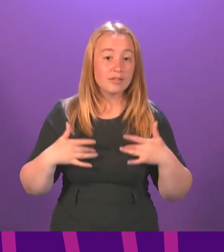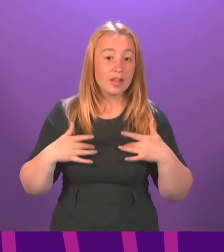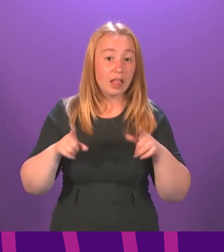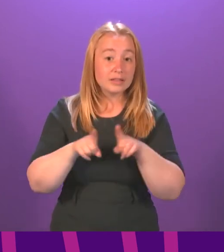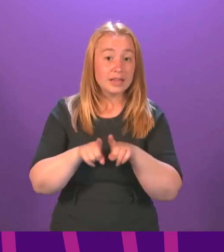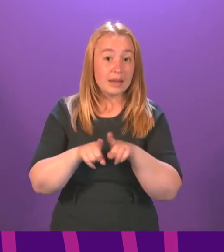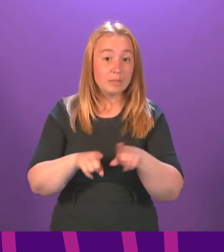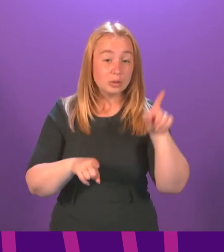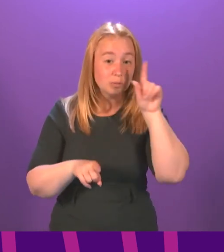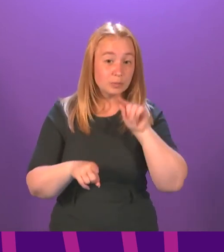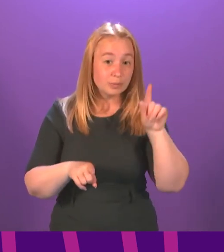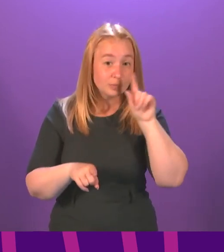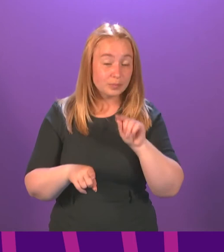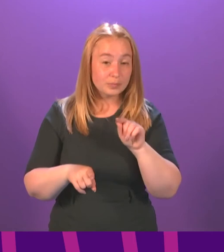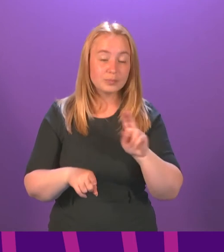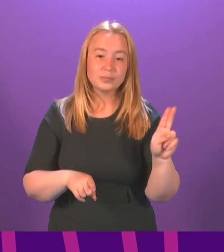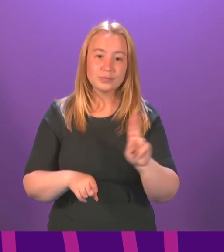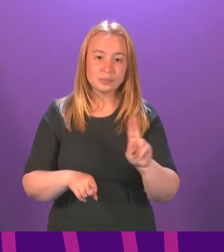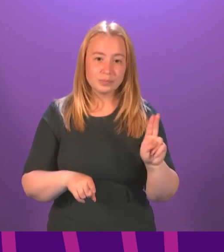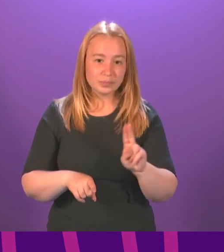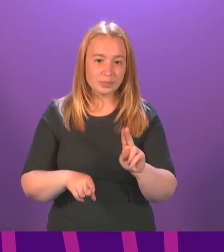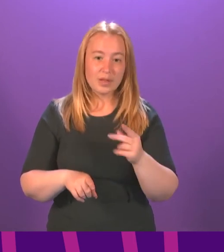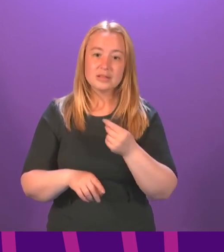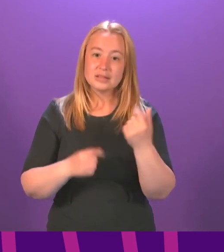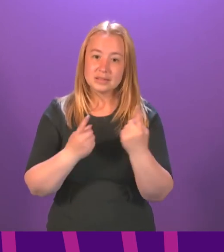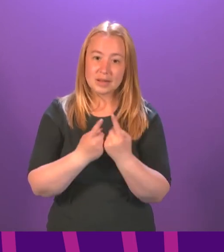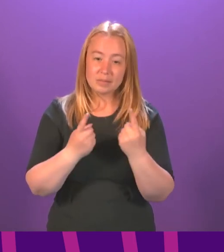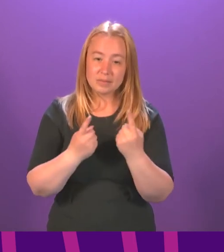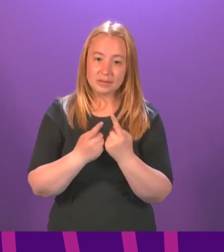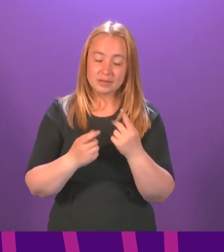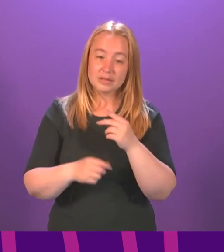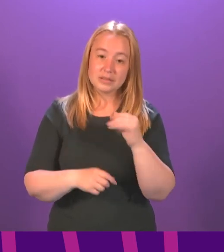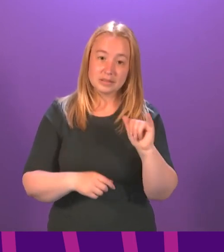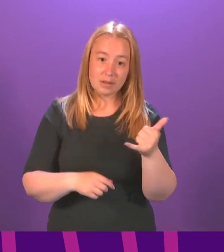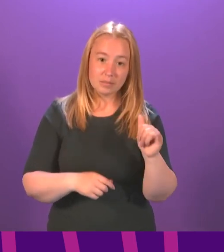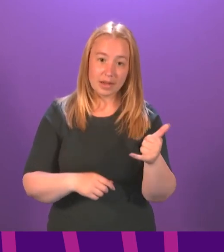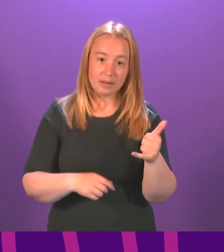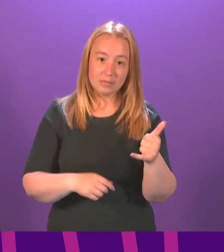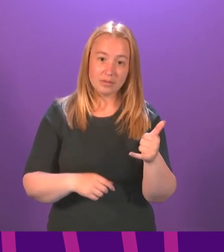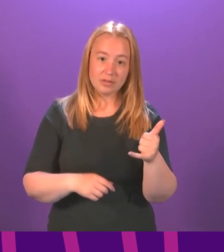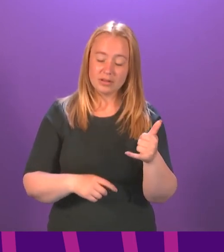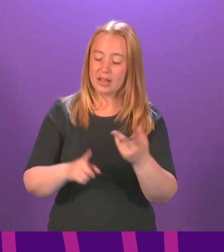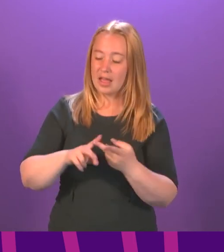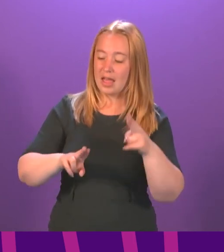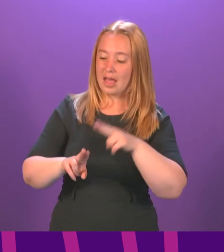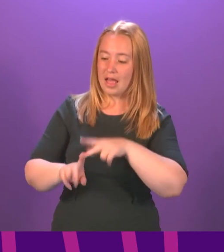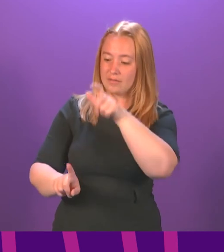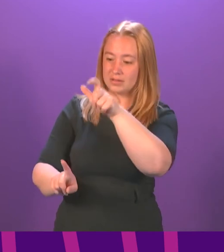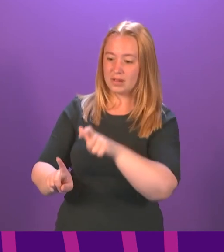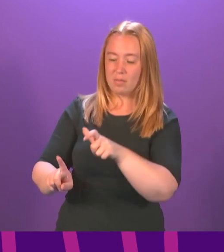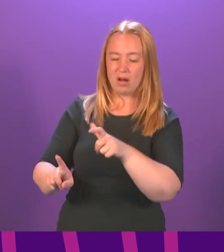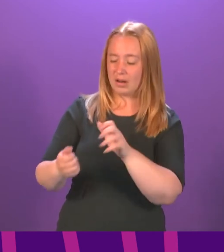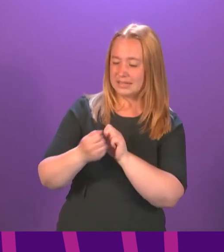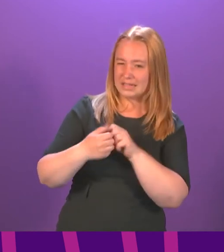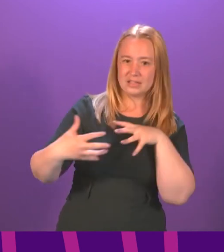At times, it seems that we are all more likely to scratch those we disagree with from our friends